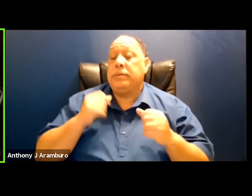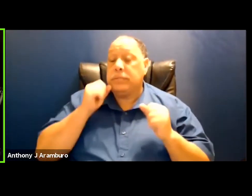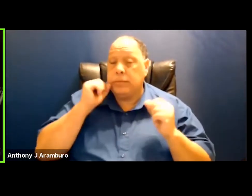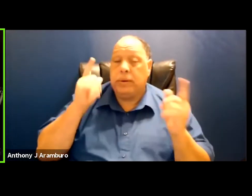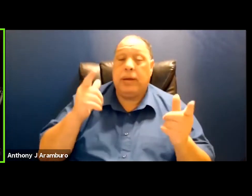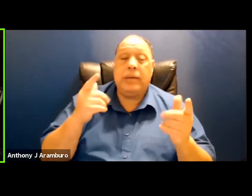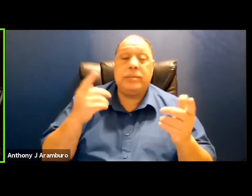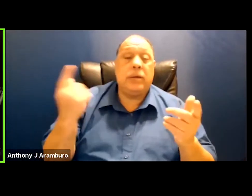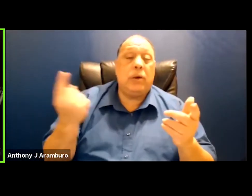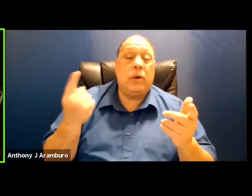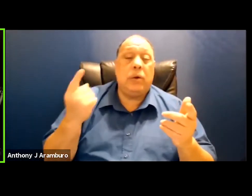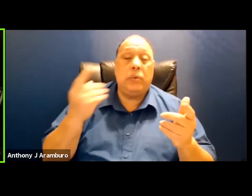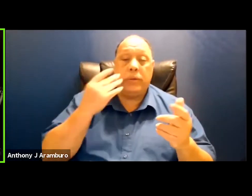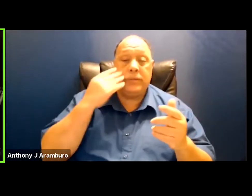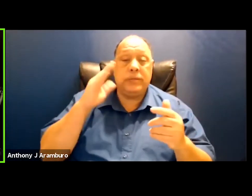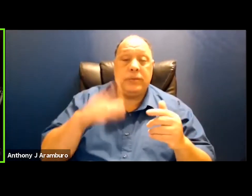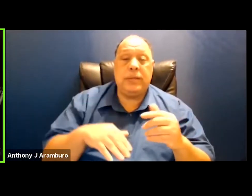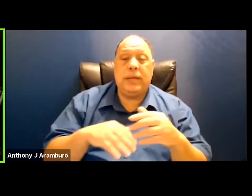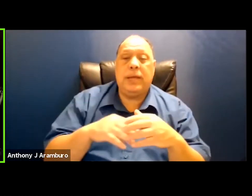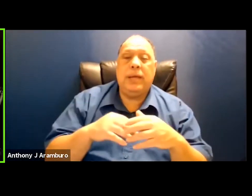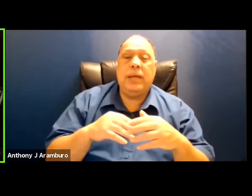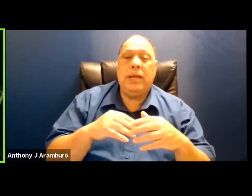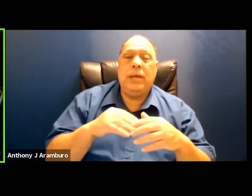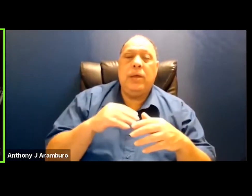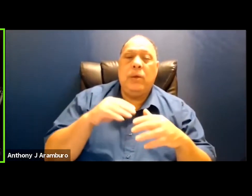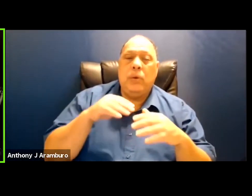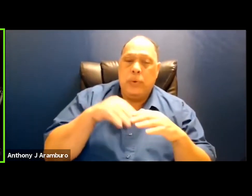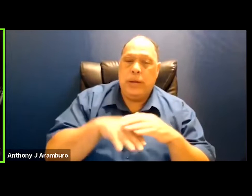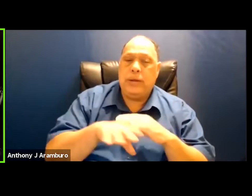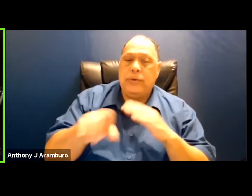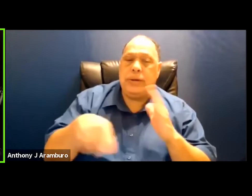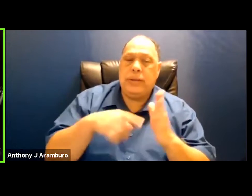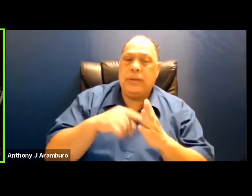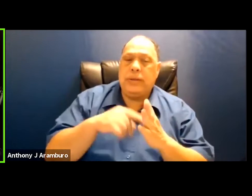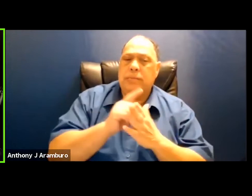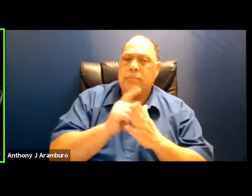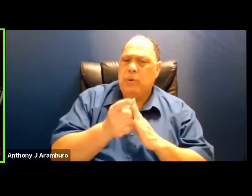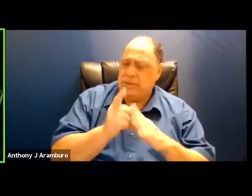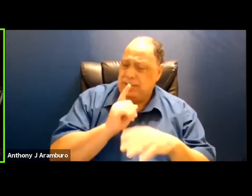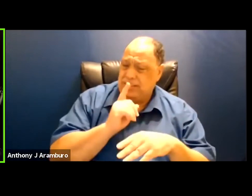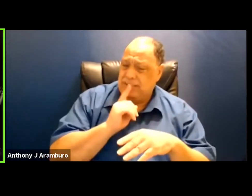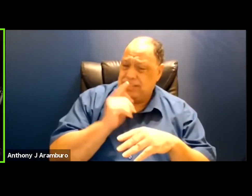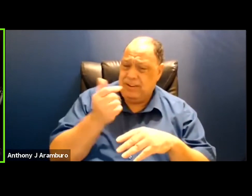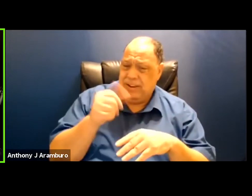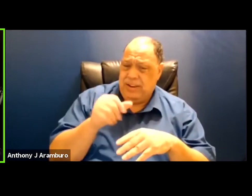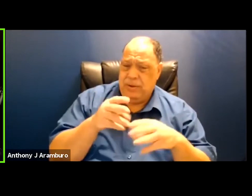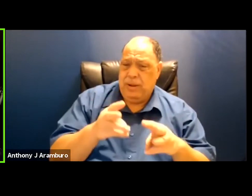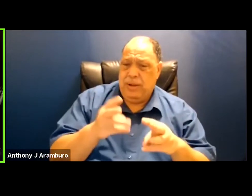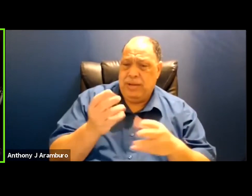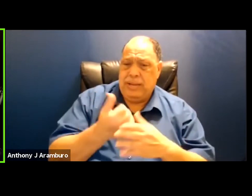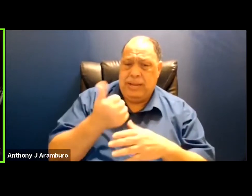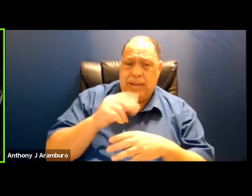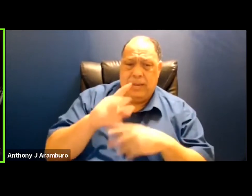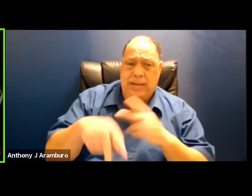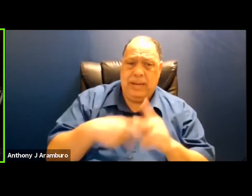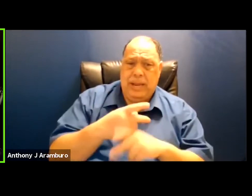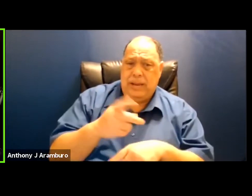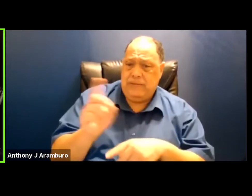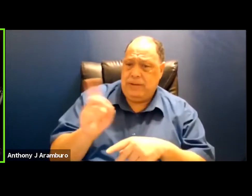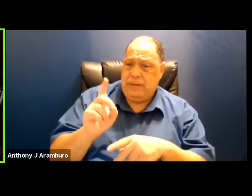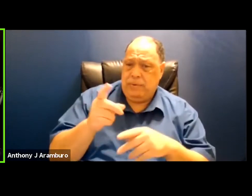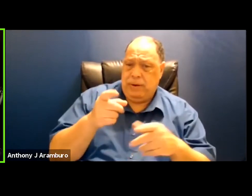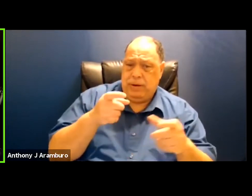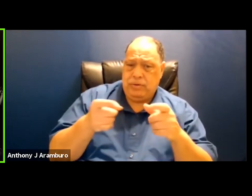but so you know we're we're entering this moment of is there any way to get any kind of uh democratic control over